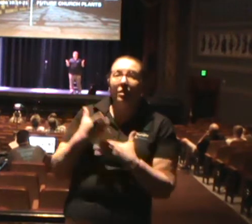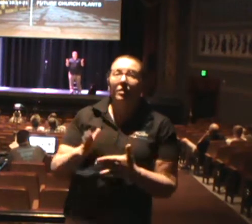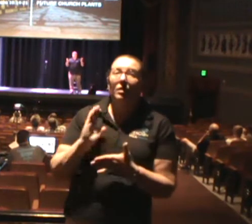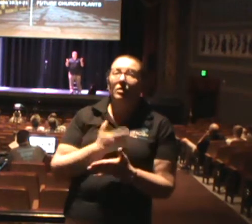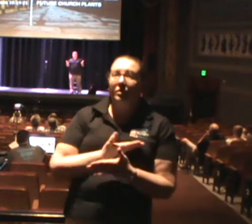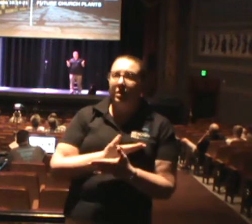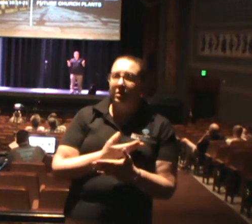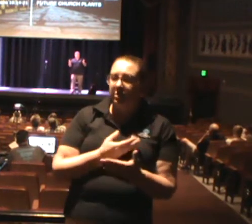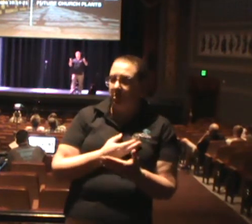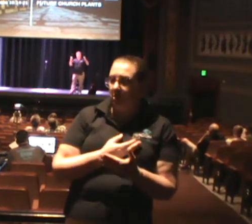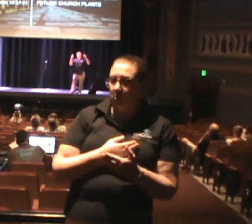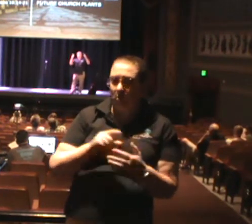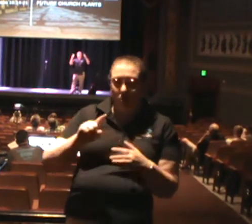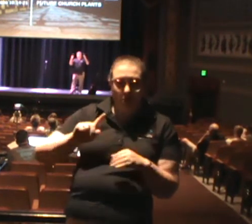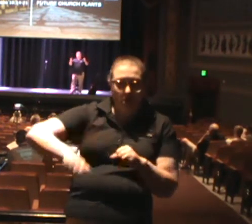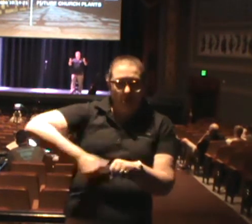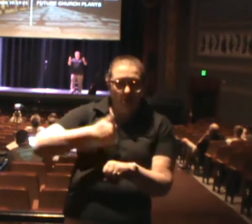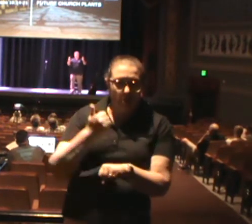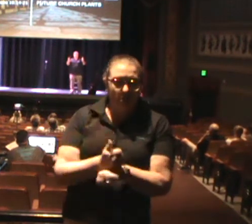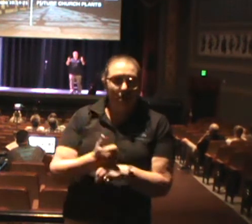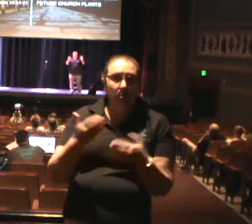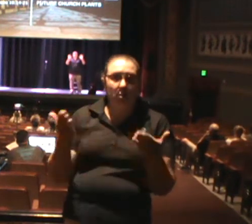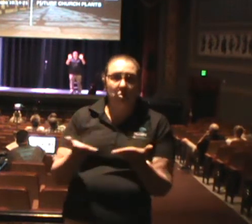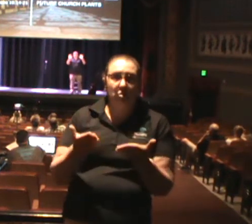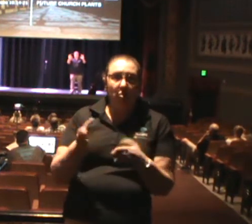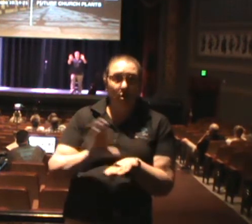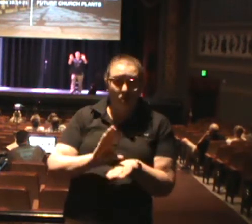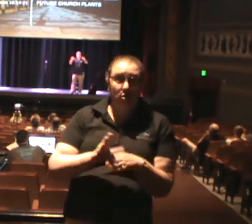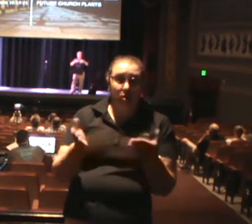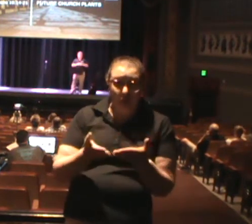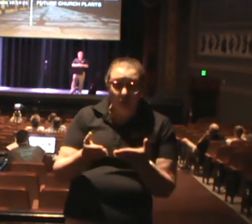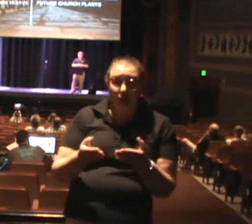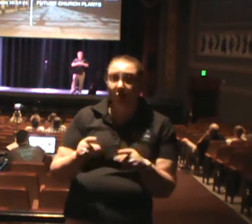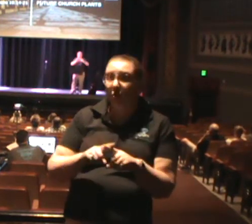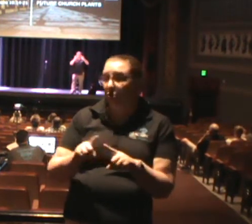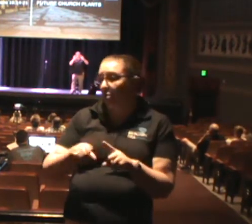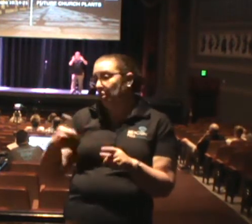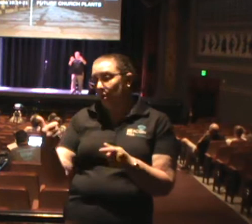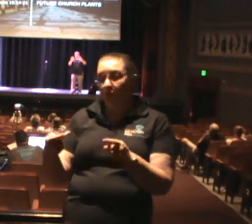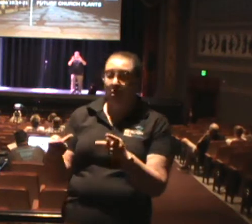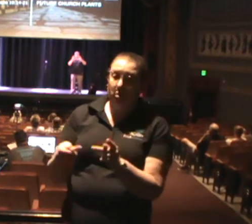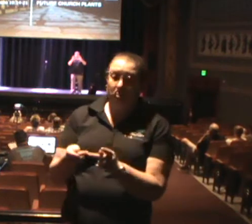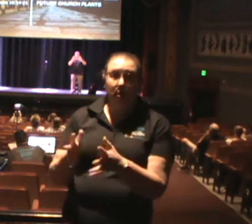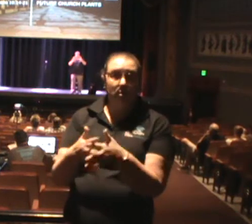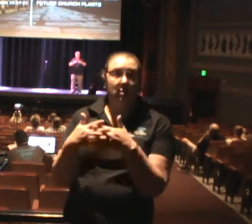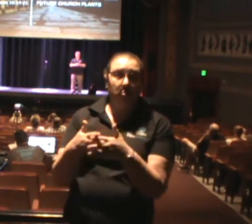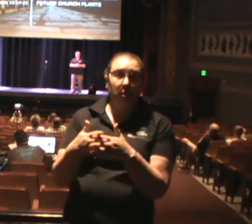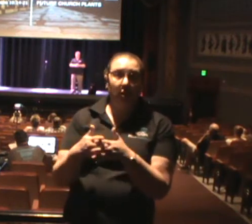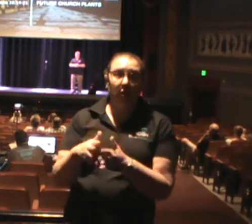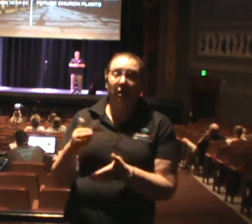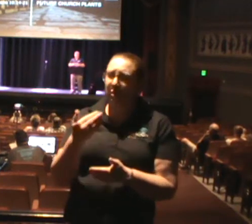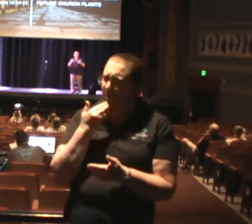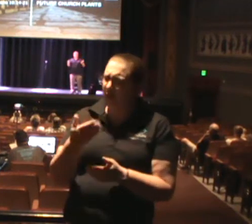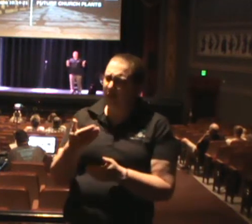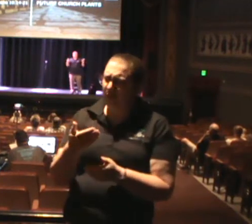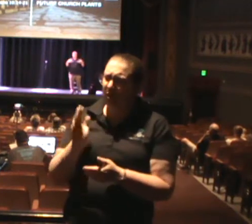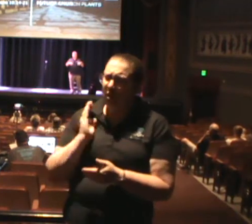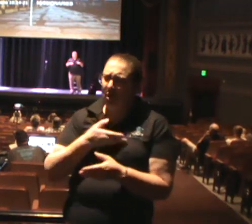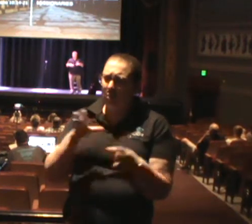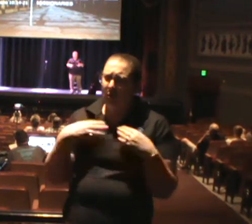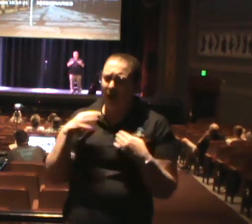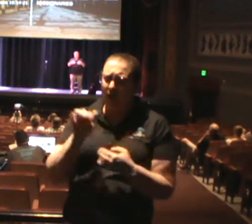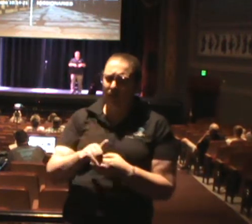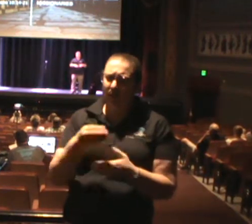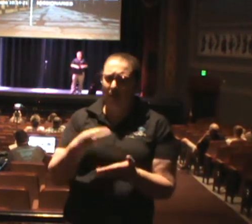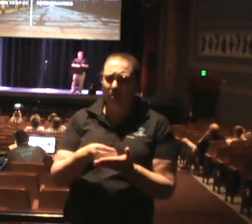building and I'm thankful that we have it there to bless another church when God ordains that. We also have